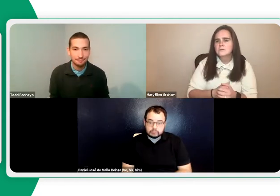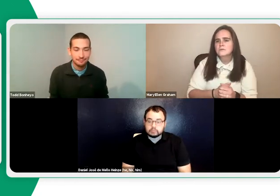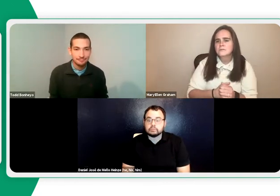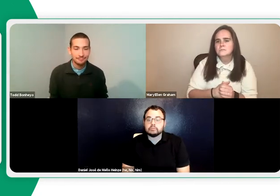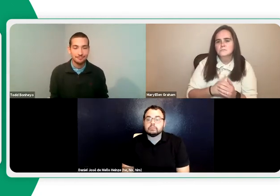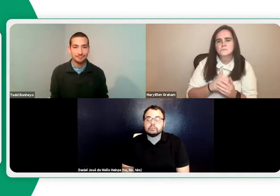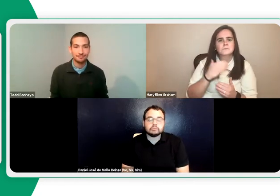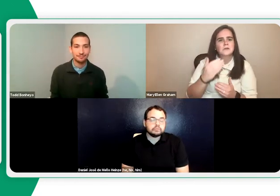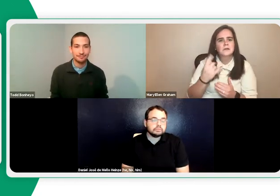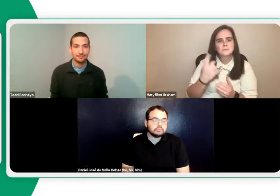Let's go ahead.